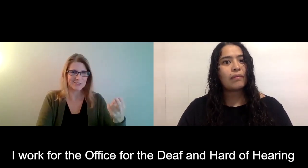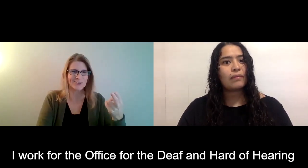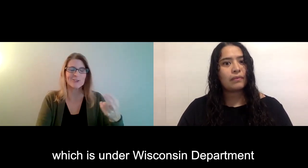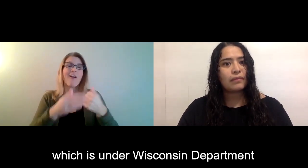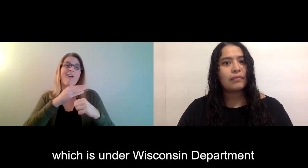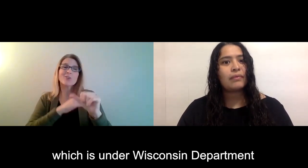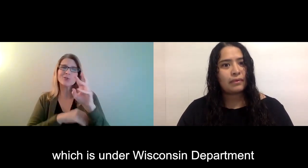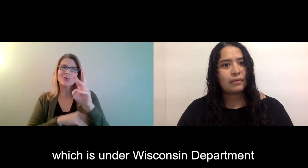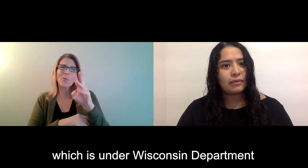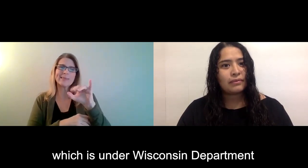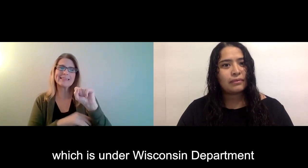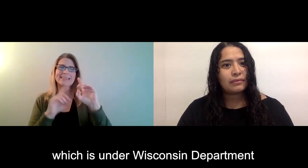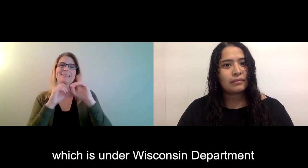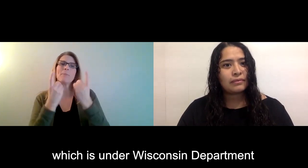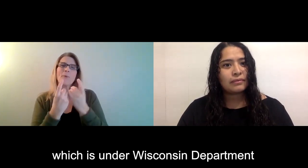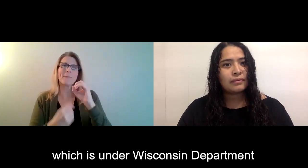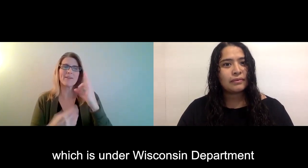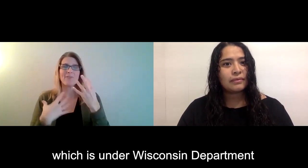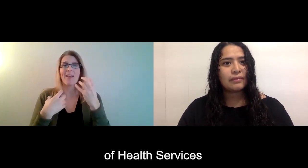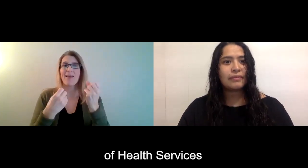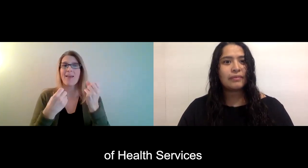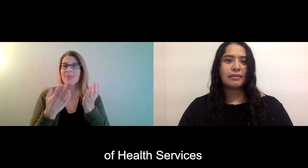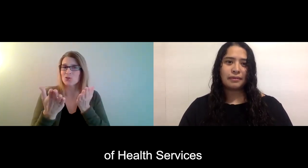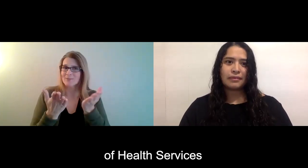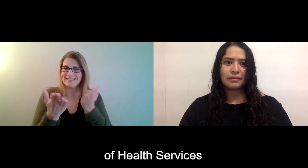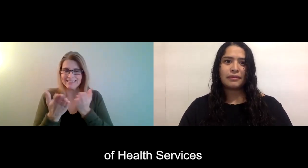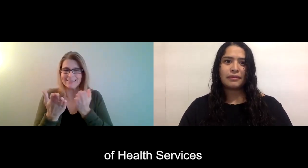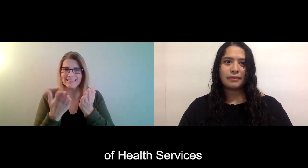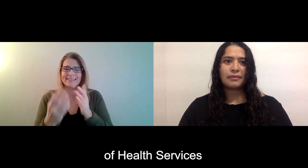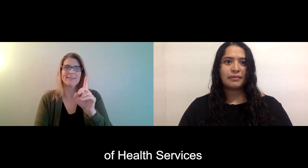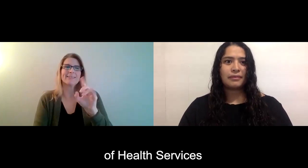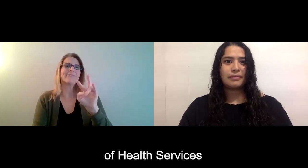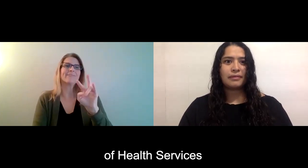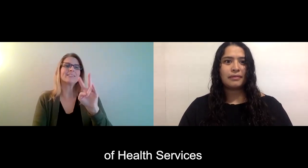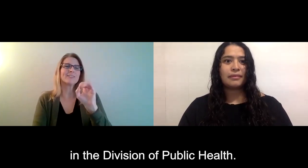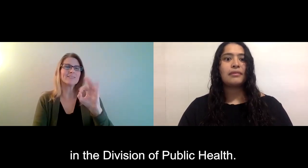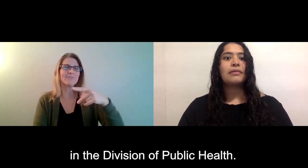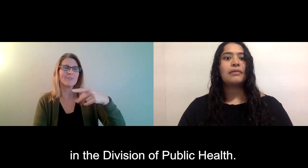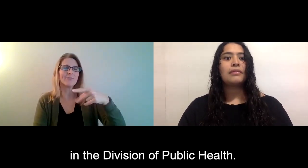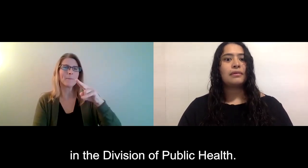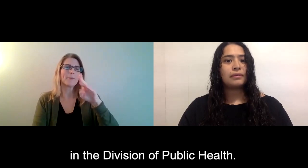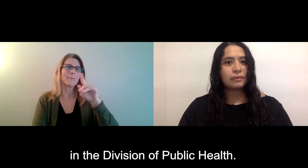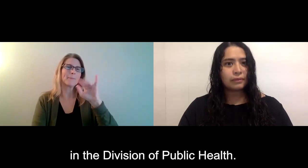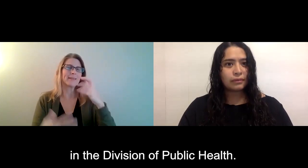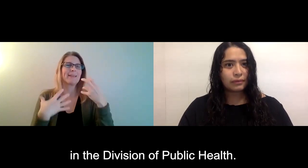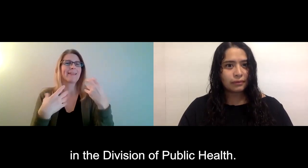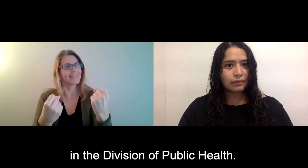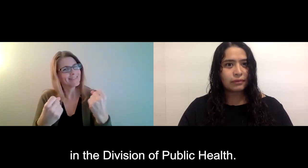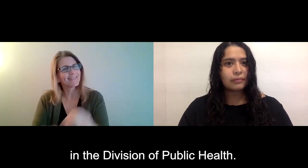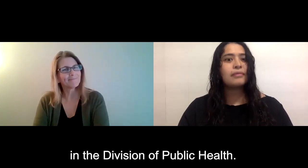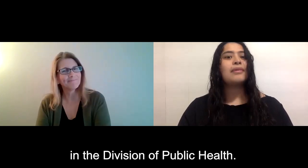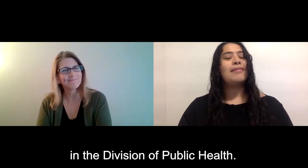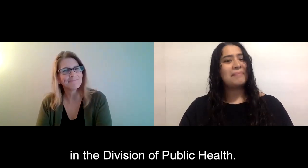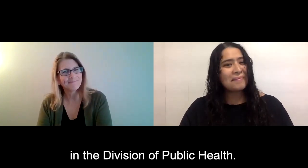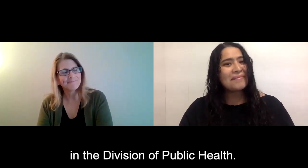which is under Wisconsin Department of Health Services in the Division of Public Health.